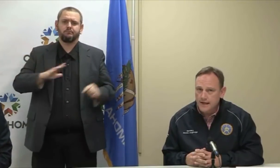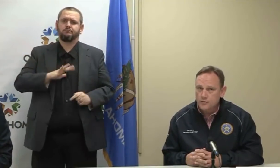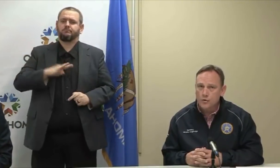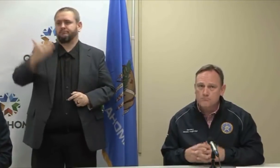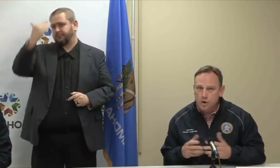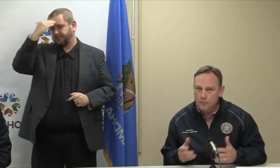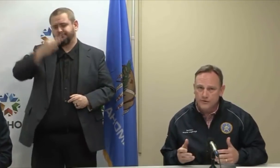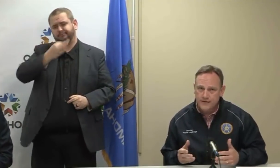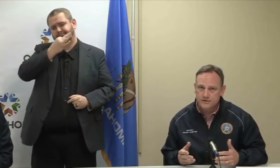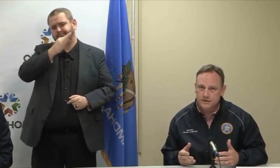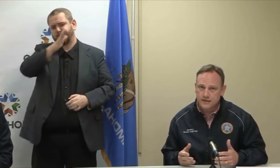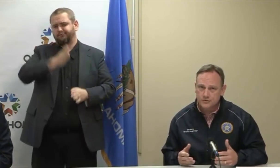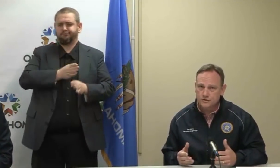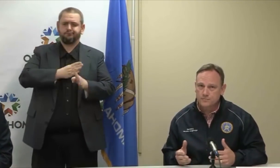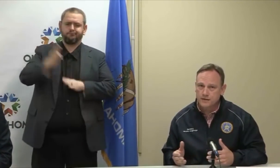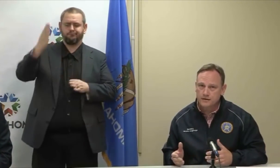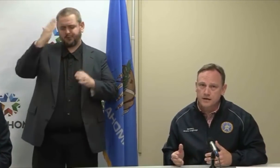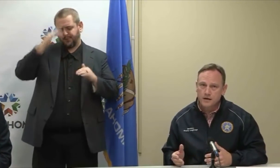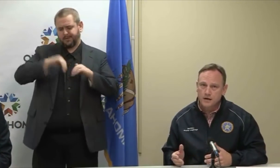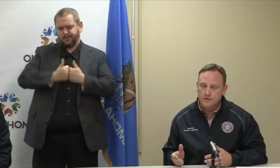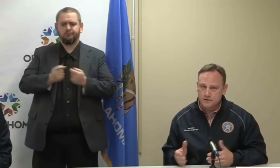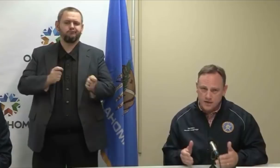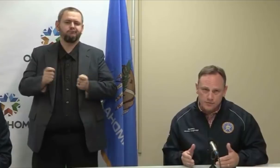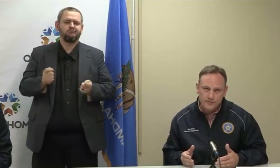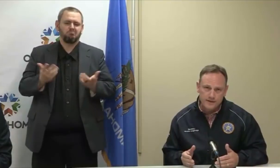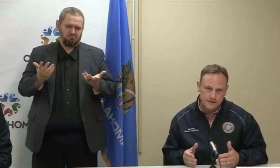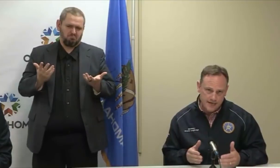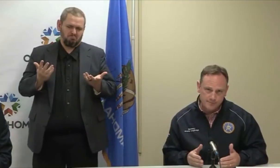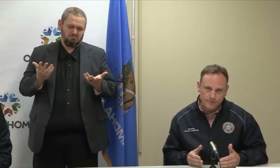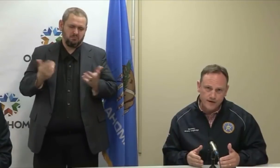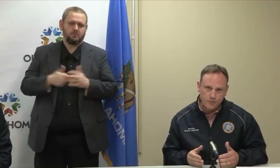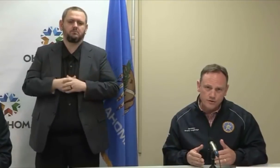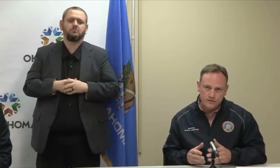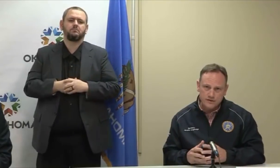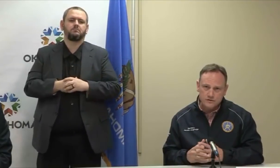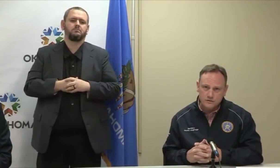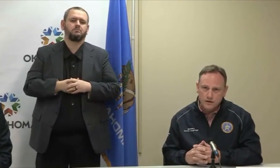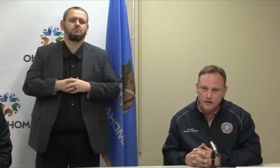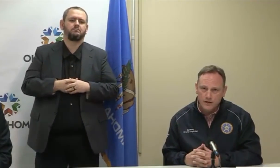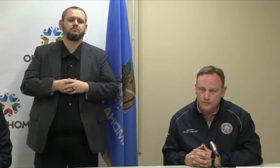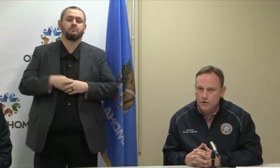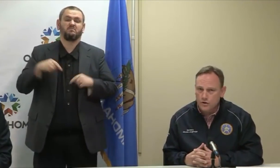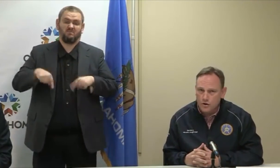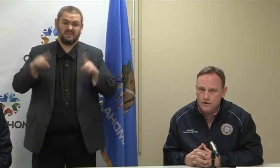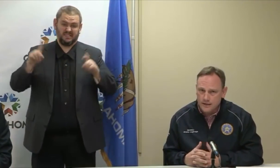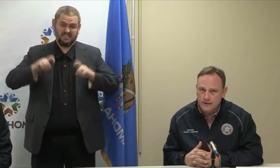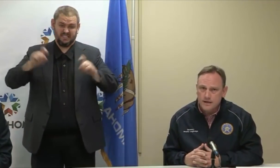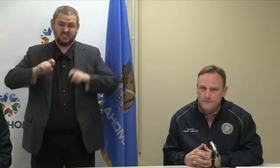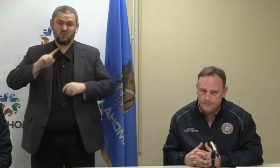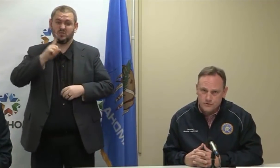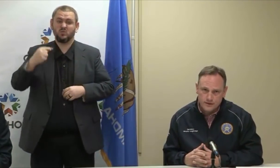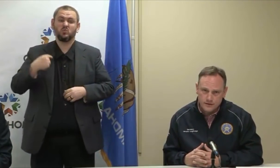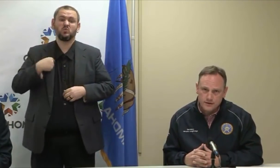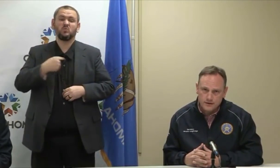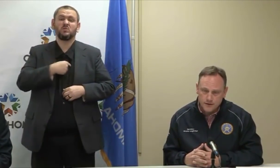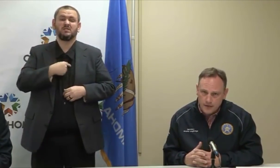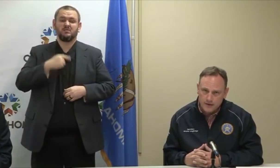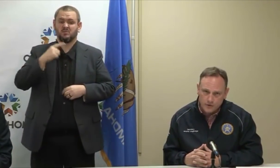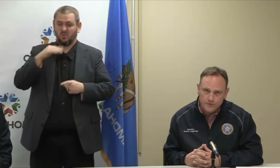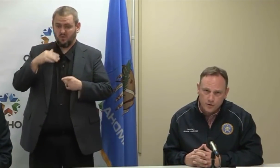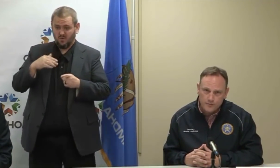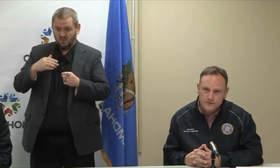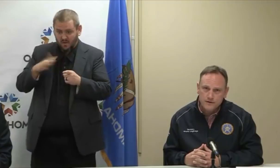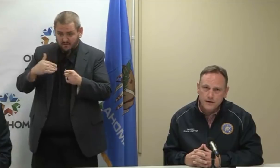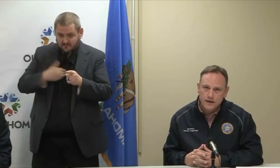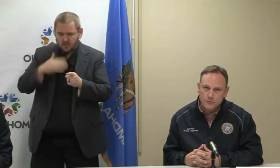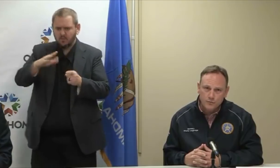satellite or mobile testing has just been to supplement and to amplify what existed through our already functioning county